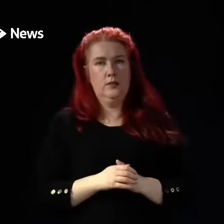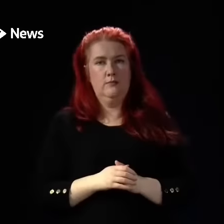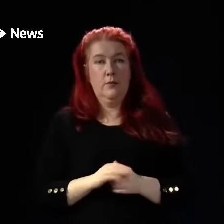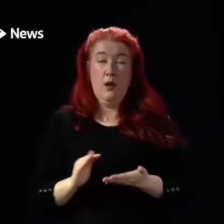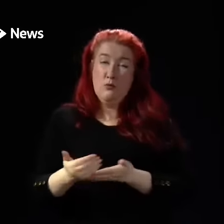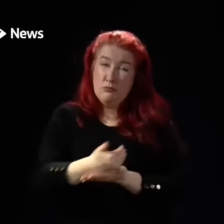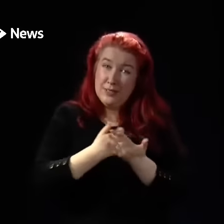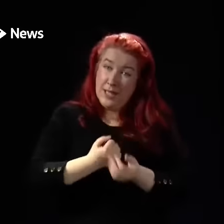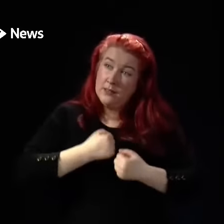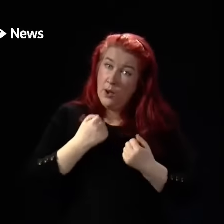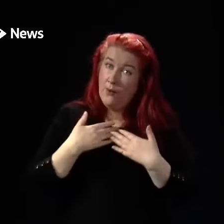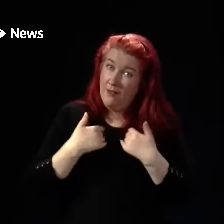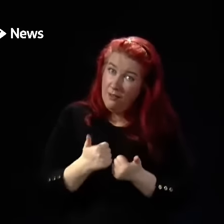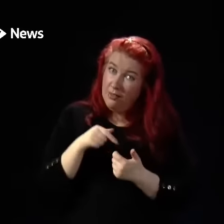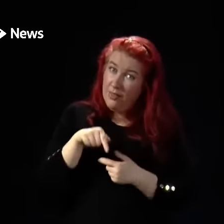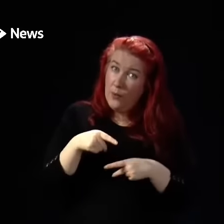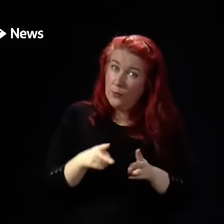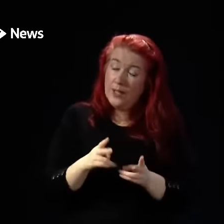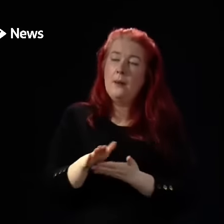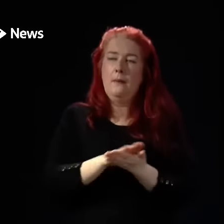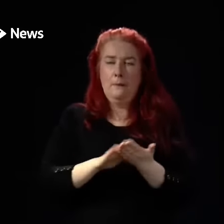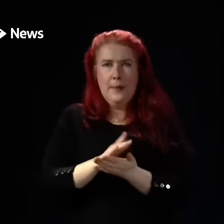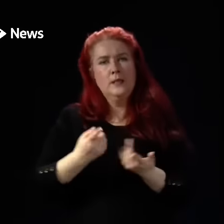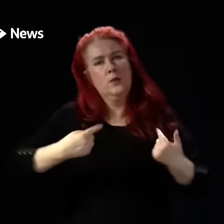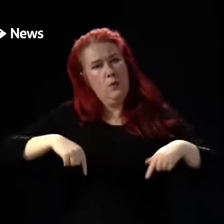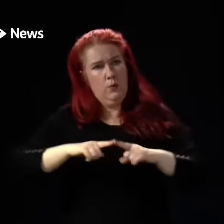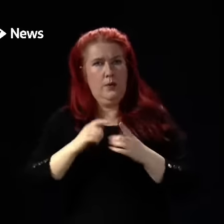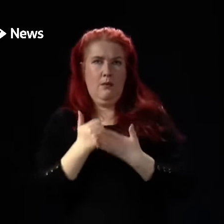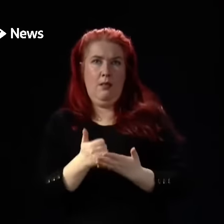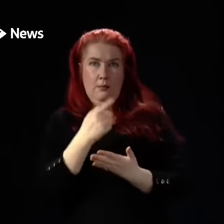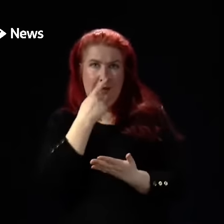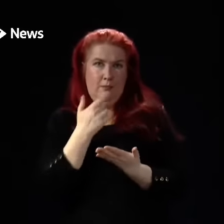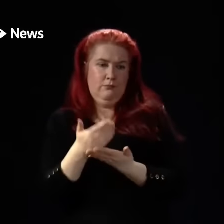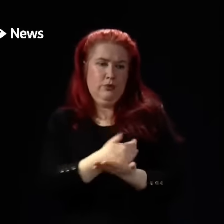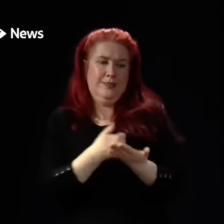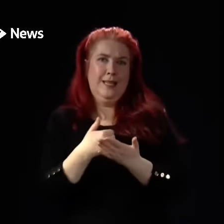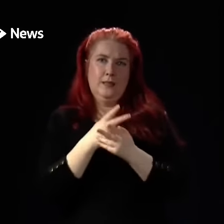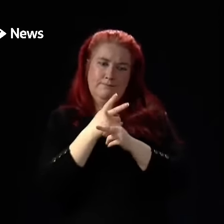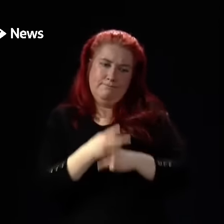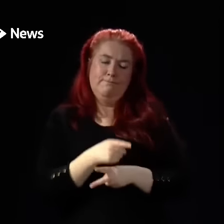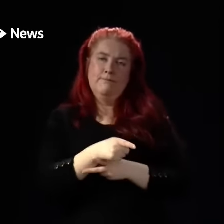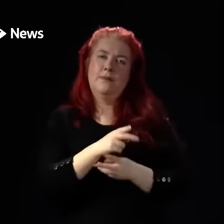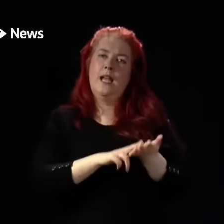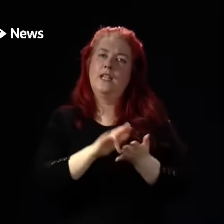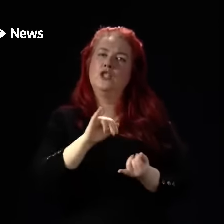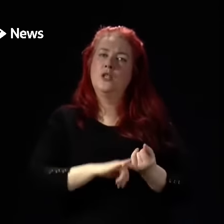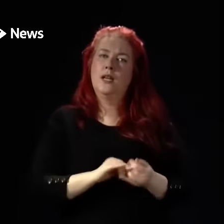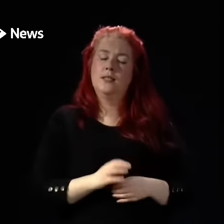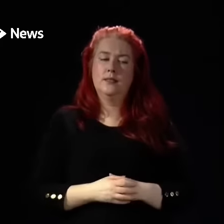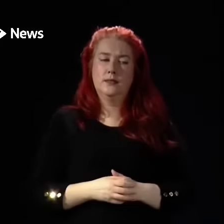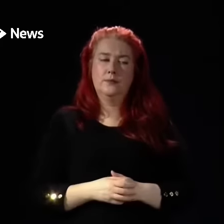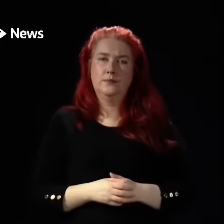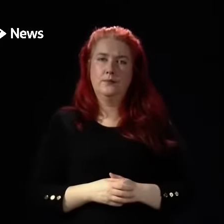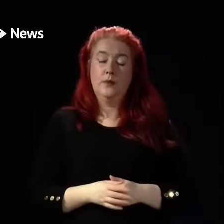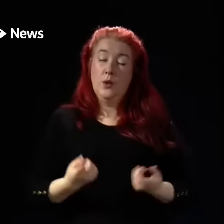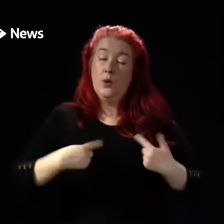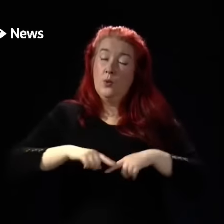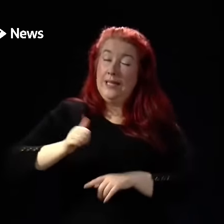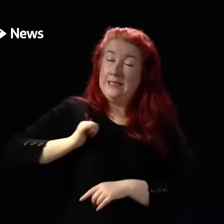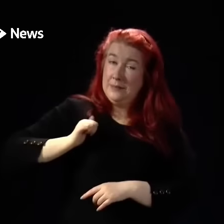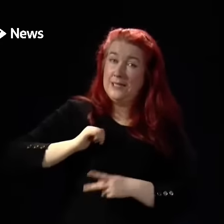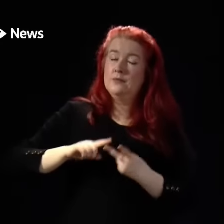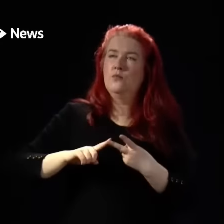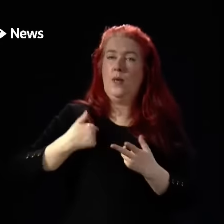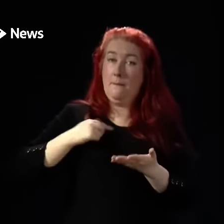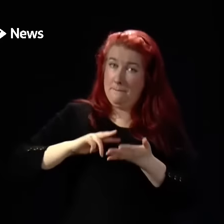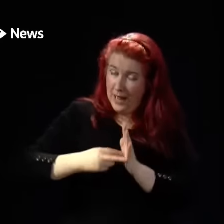in these ways, we also do help to protect the NHS. Now, we anticipated and planned for this winter to be